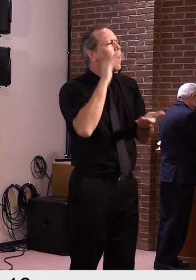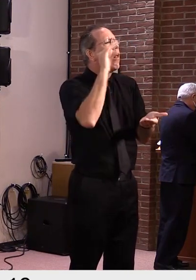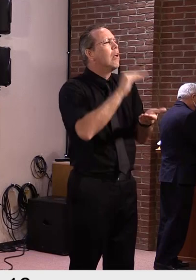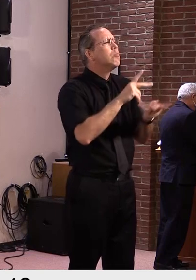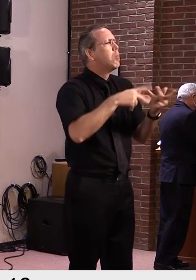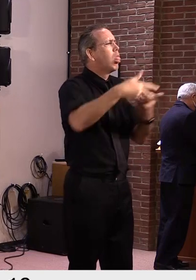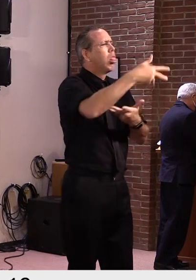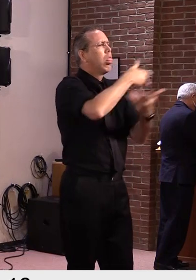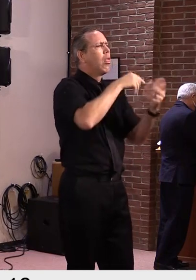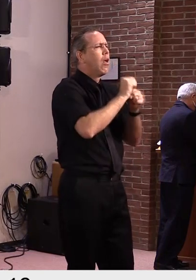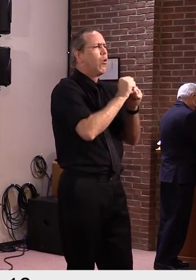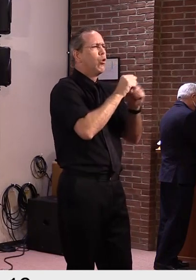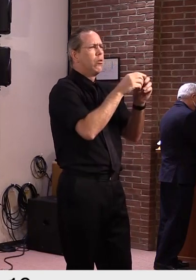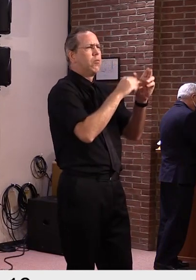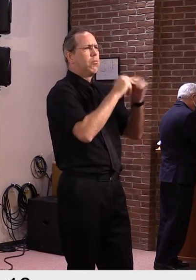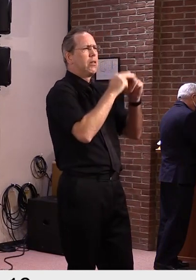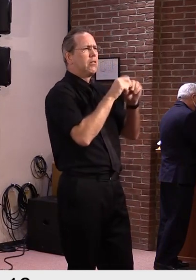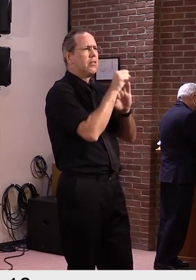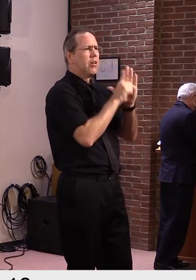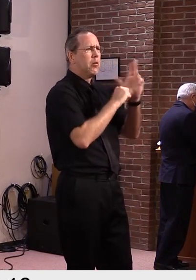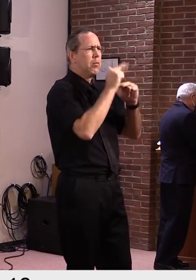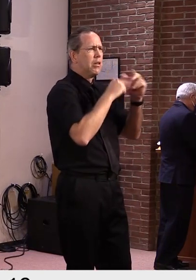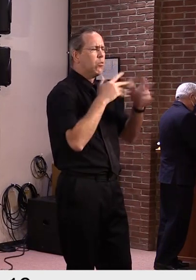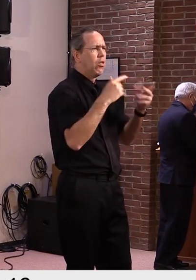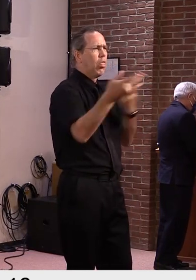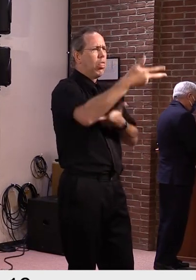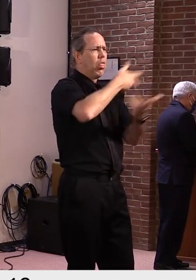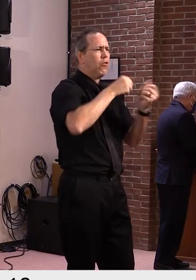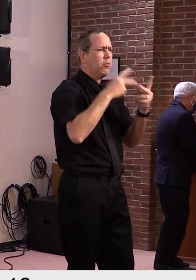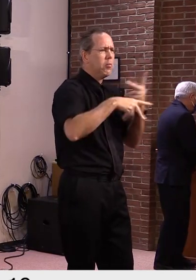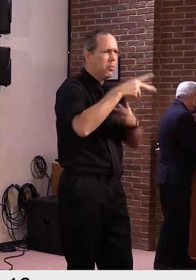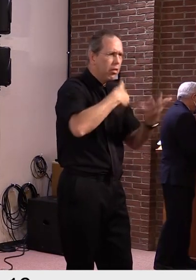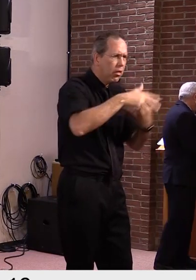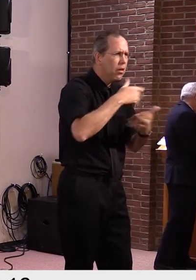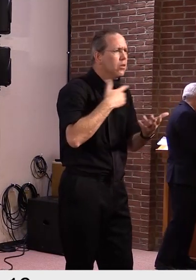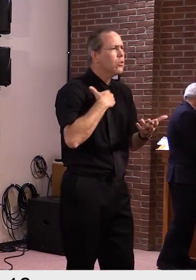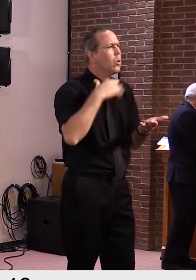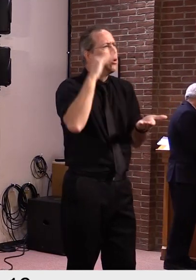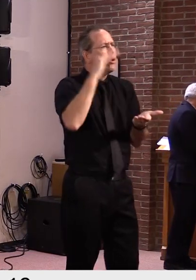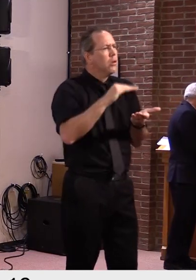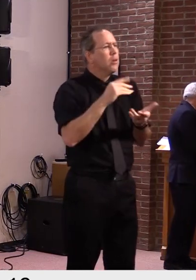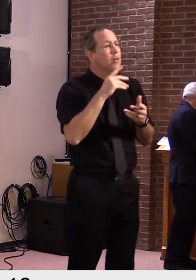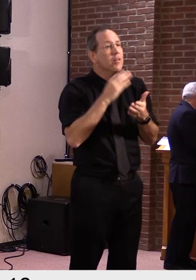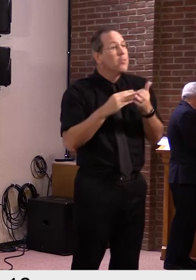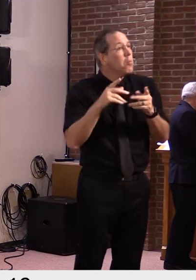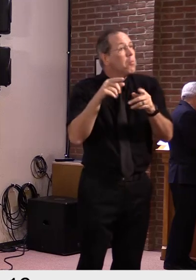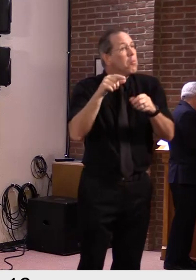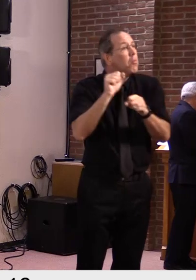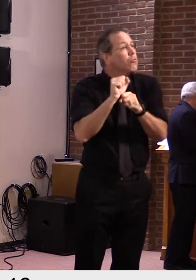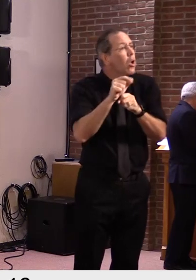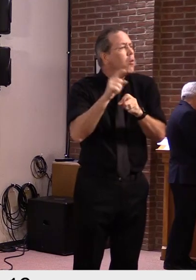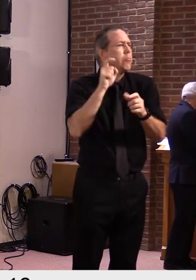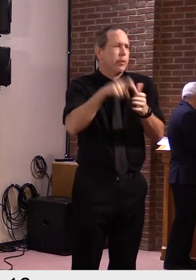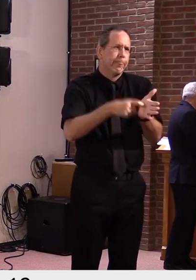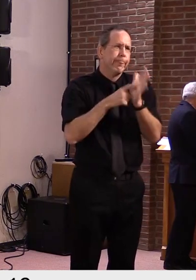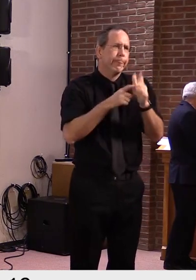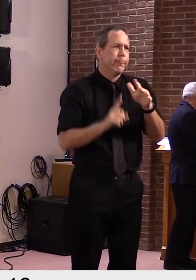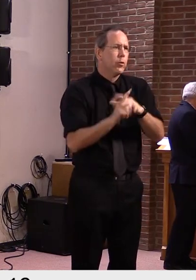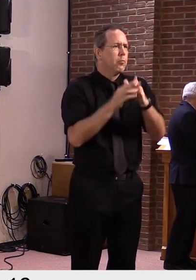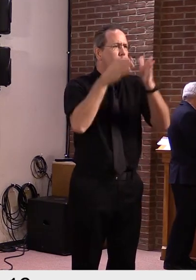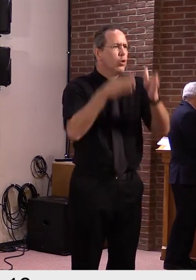for sectors where they need to have in-person activities. This is part of the measured